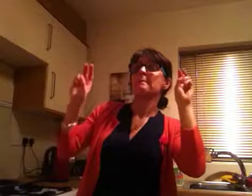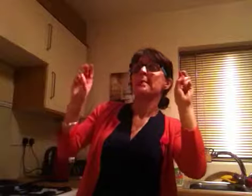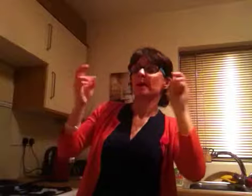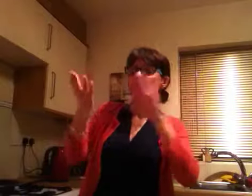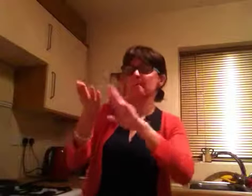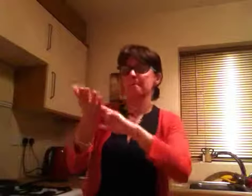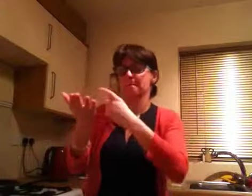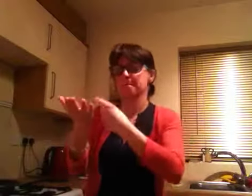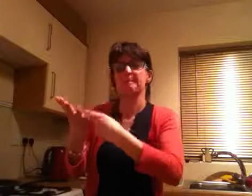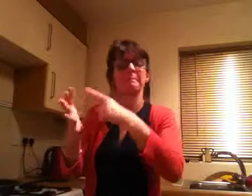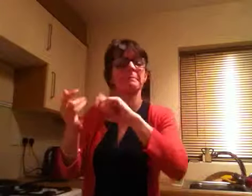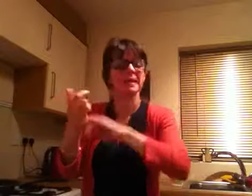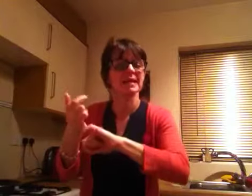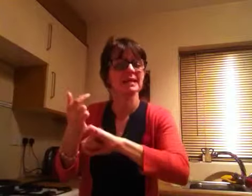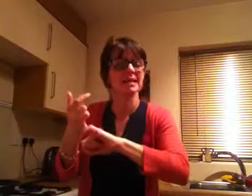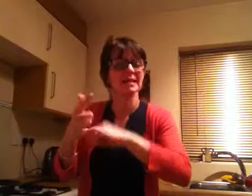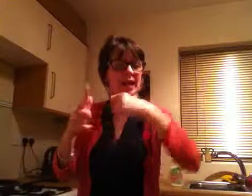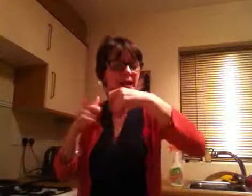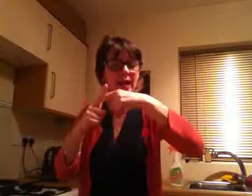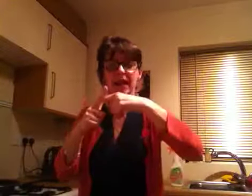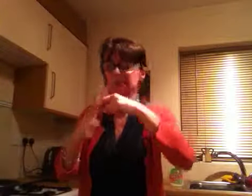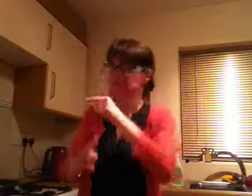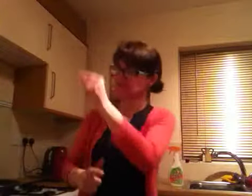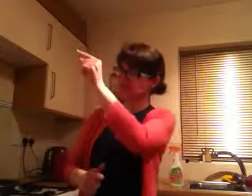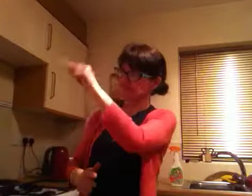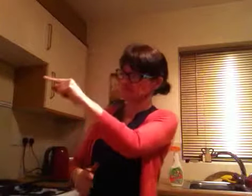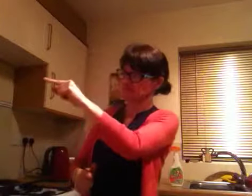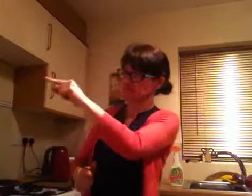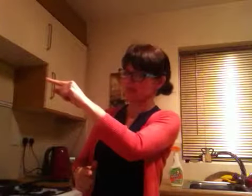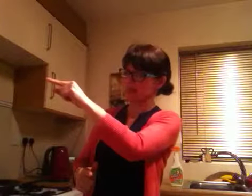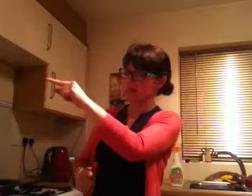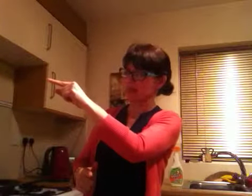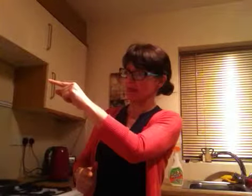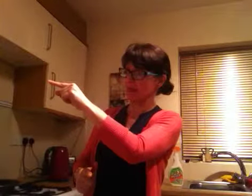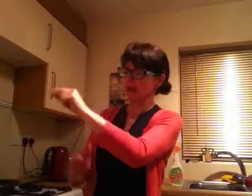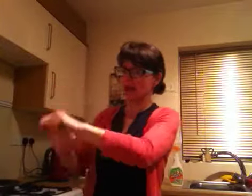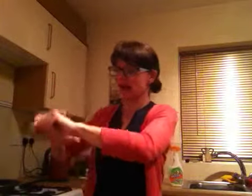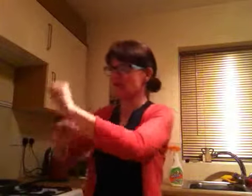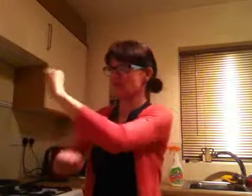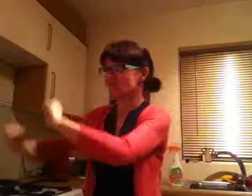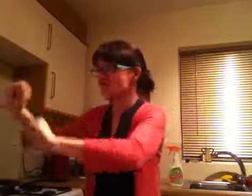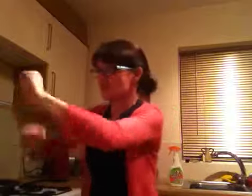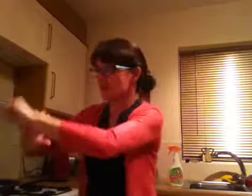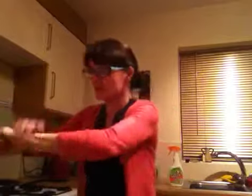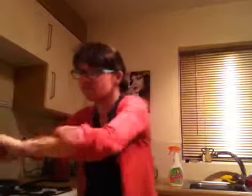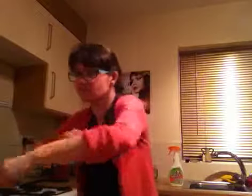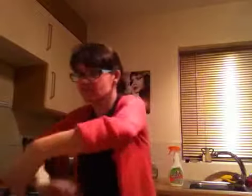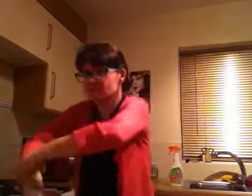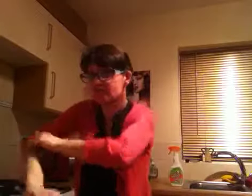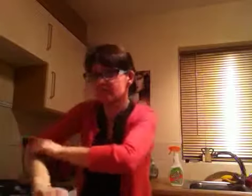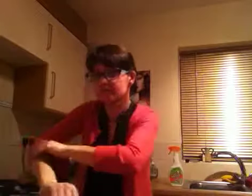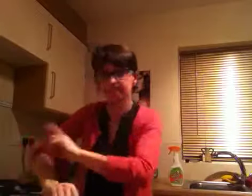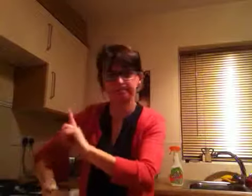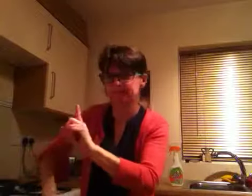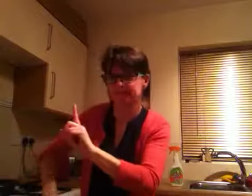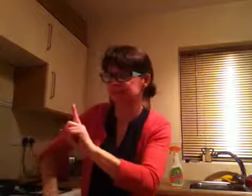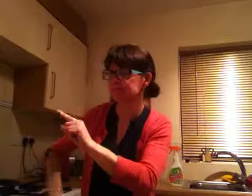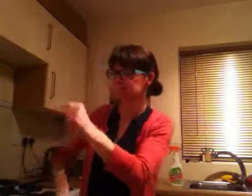but a cleaning lady. And she was fully aware that people like herself